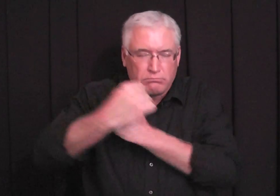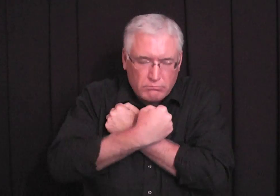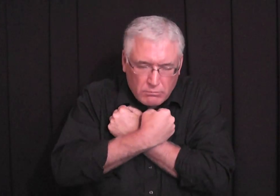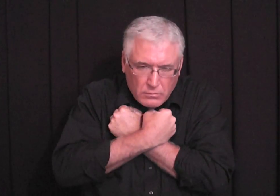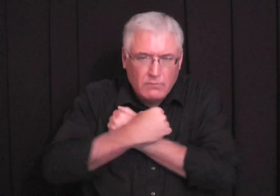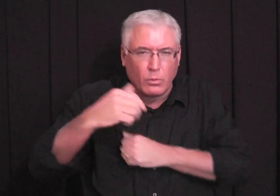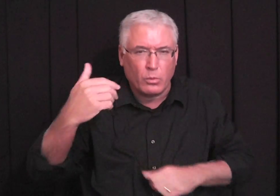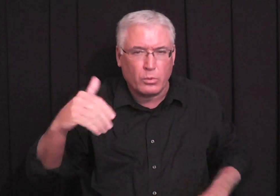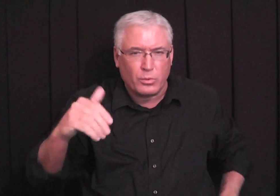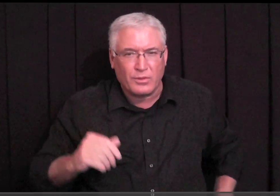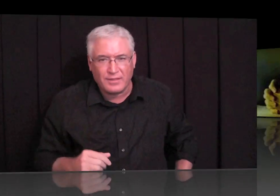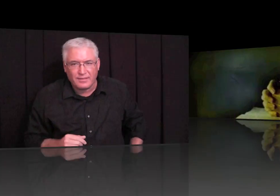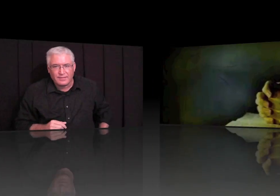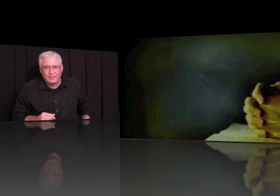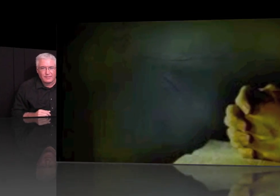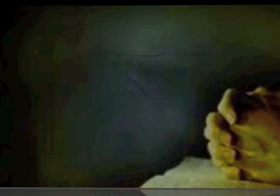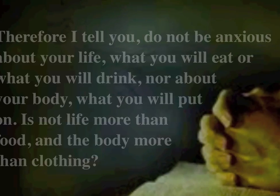ask. He is our father and he loves us.